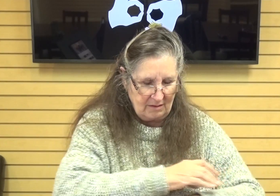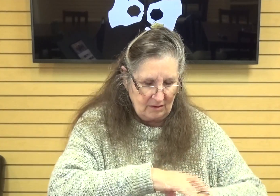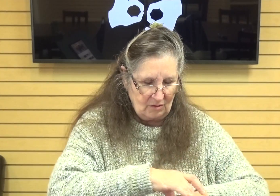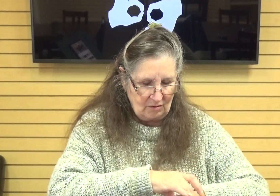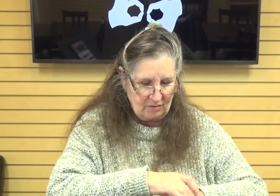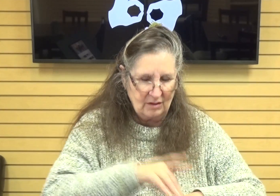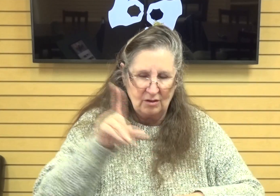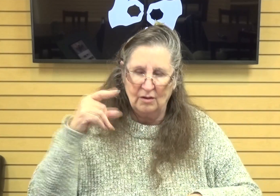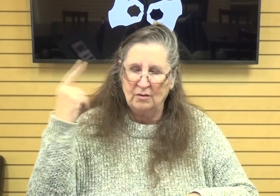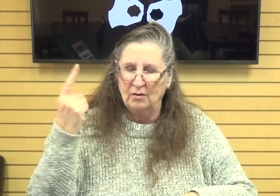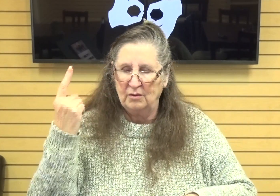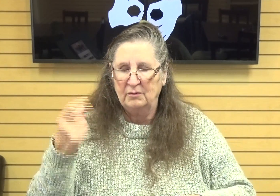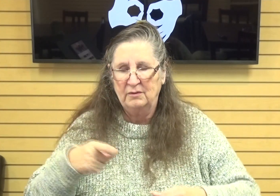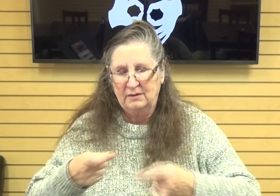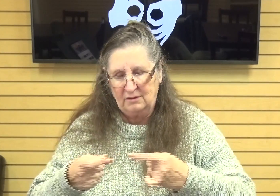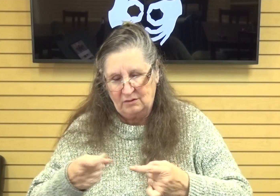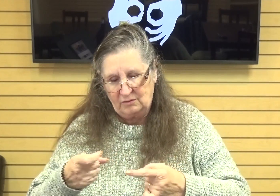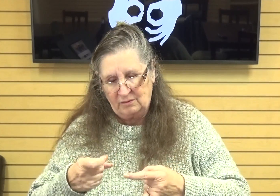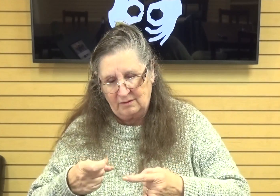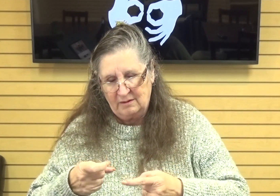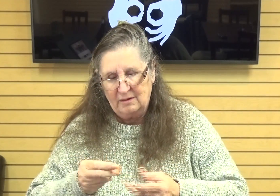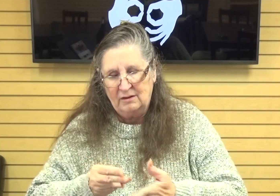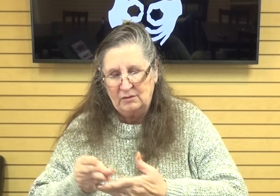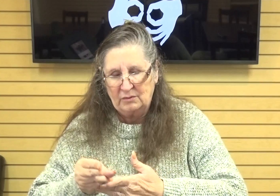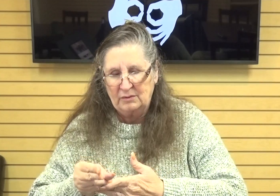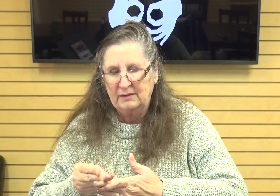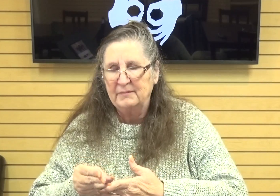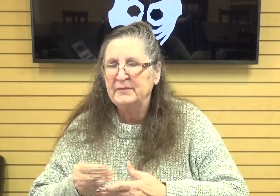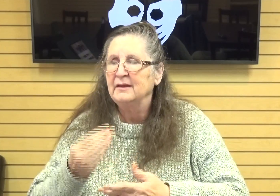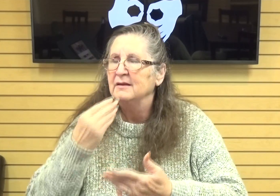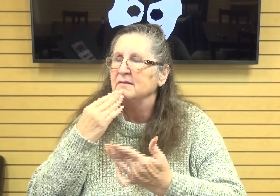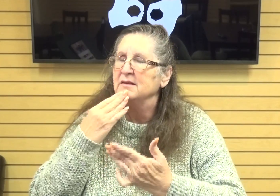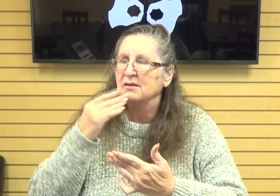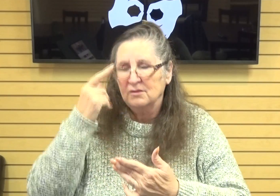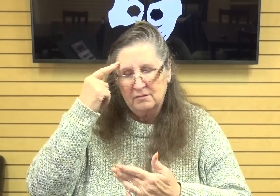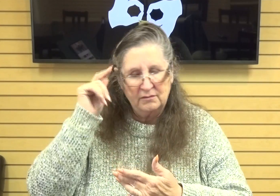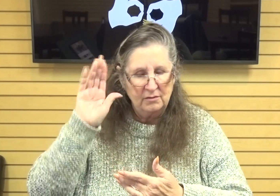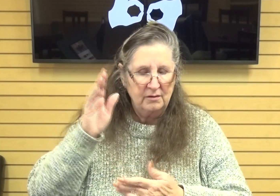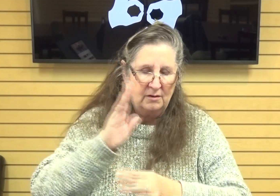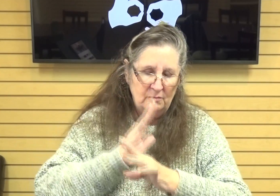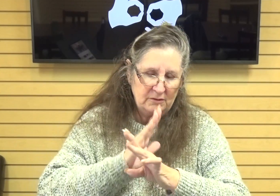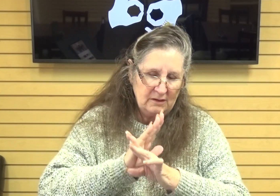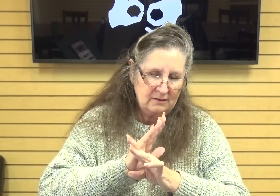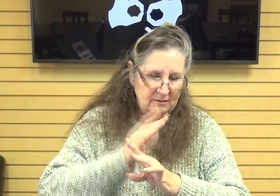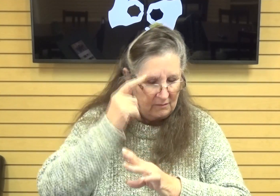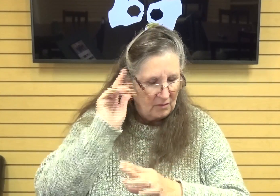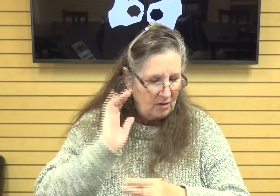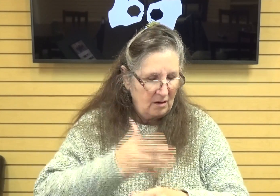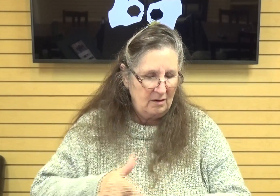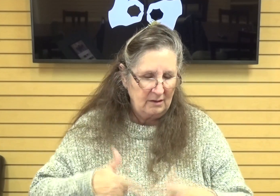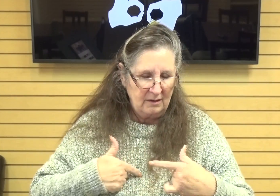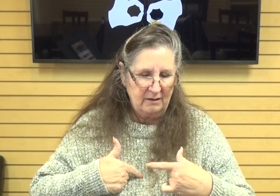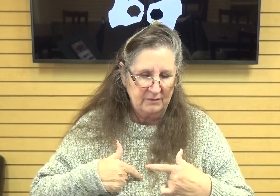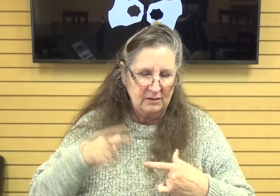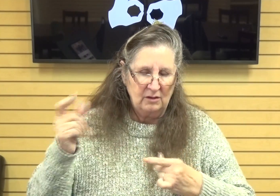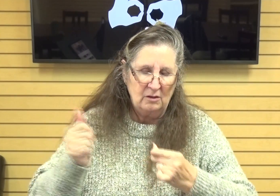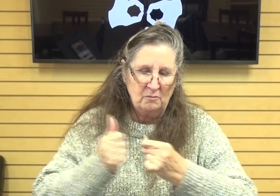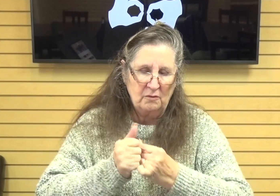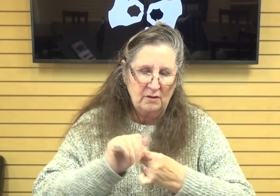one truly in charge we thank you for that lord we thank you for the protection over our lives and i just ask that you be with all my brothers and